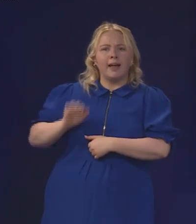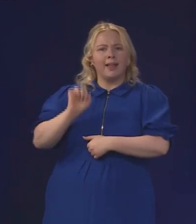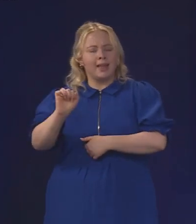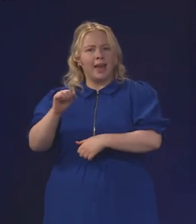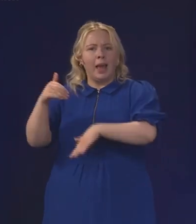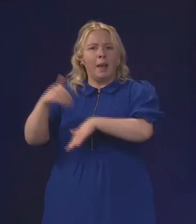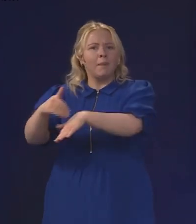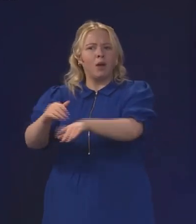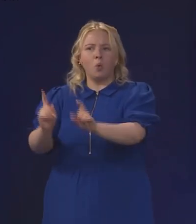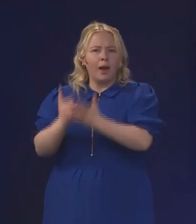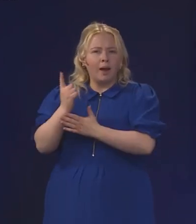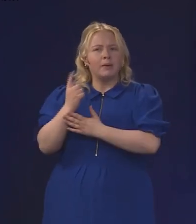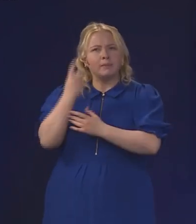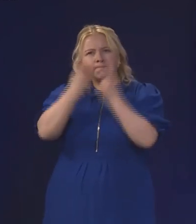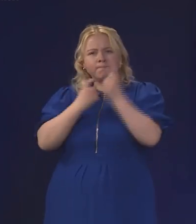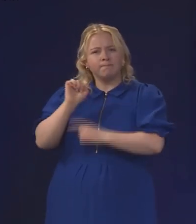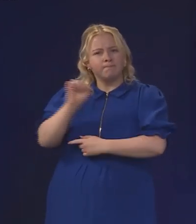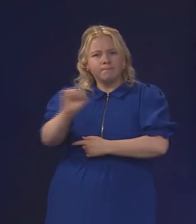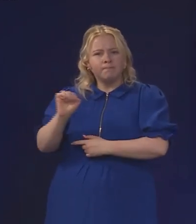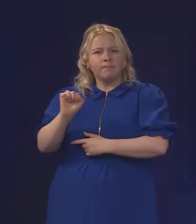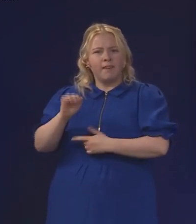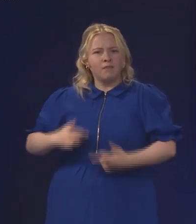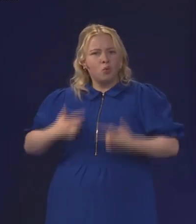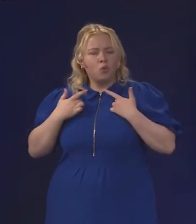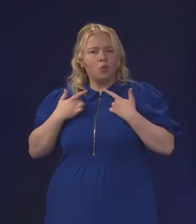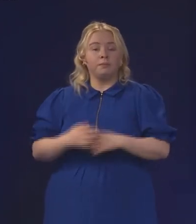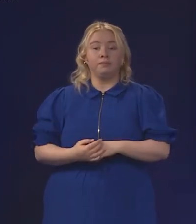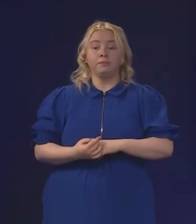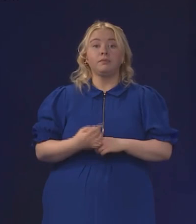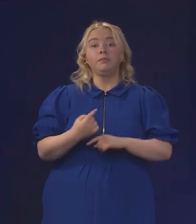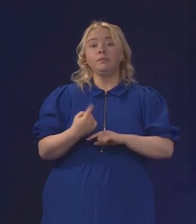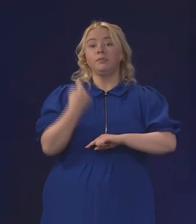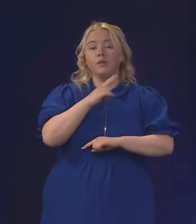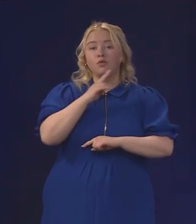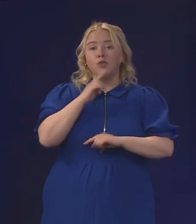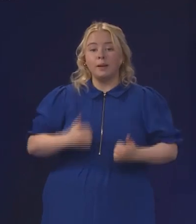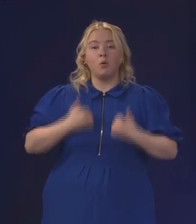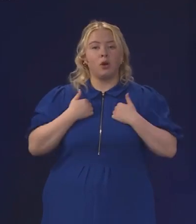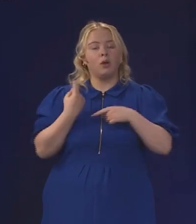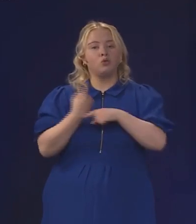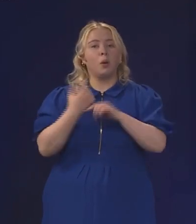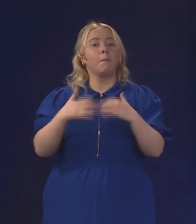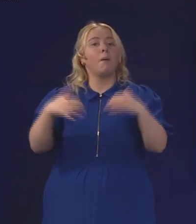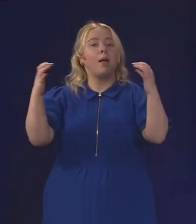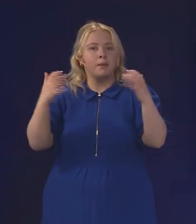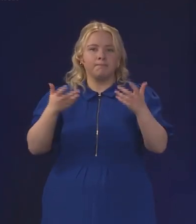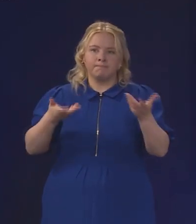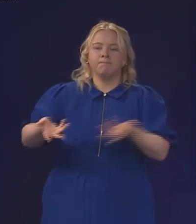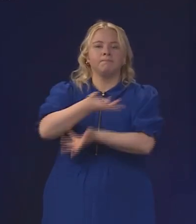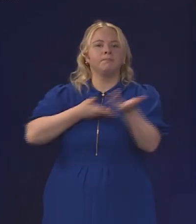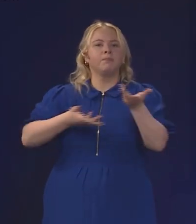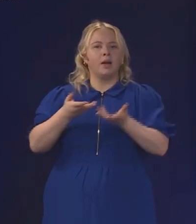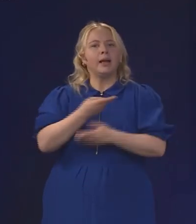the Business and Parliament conference down in Holyrood on Friday morning and that was one of the points that was being made by some of the businesses there.